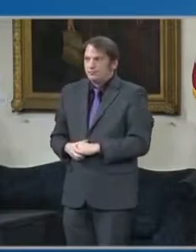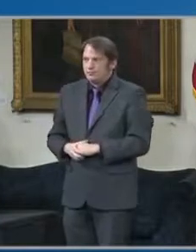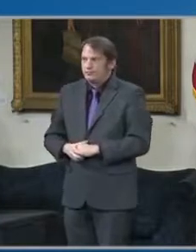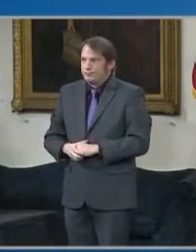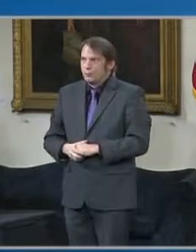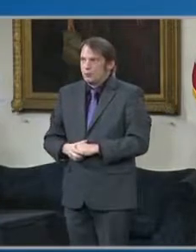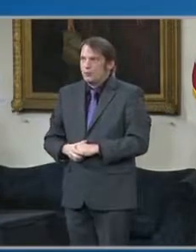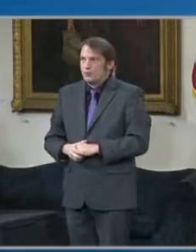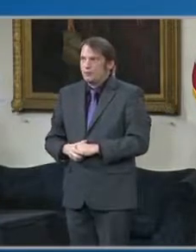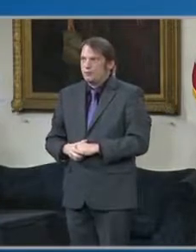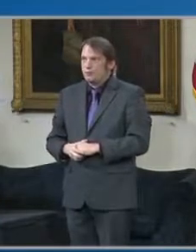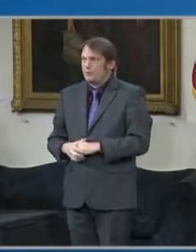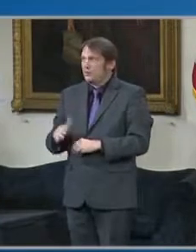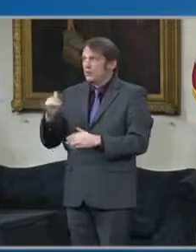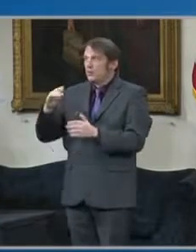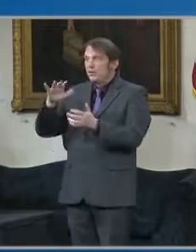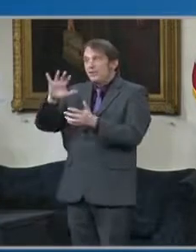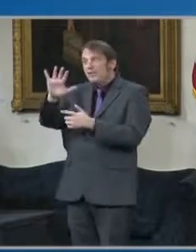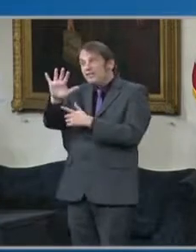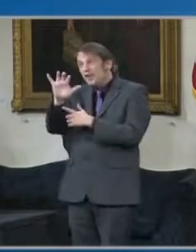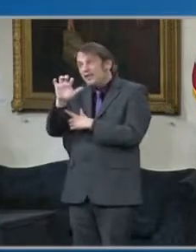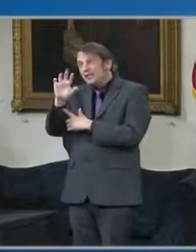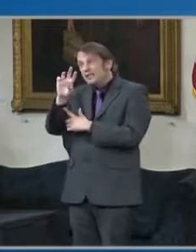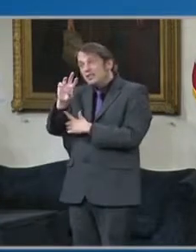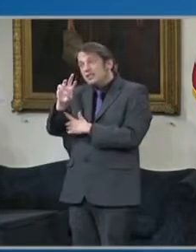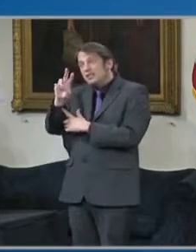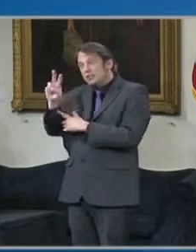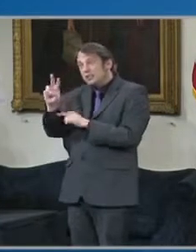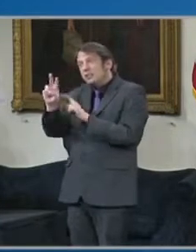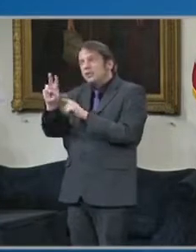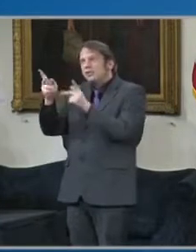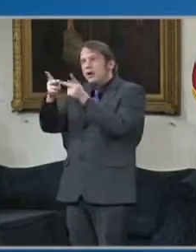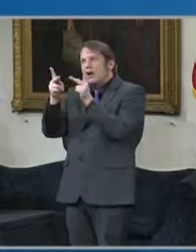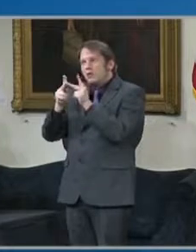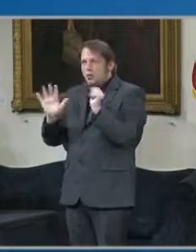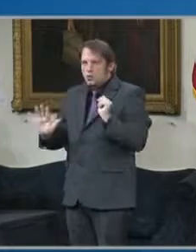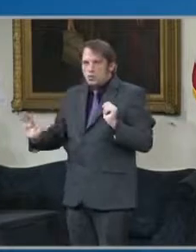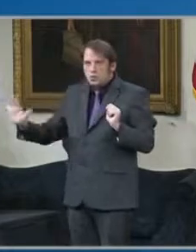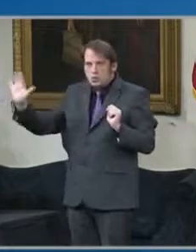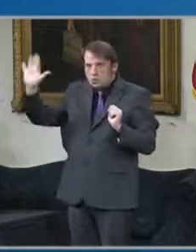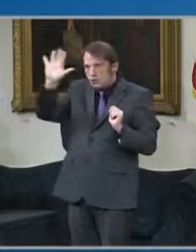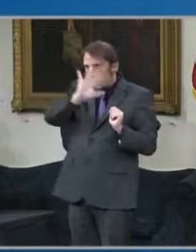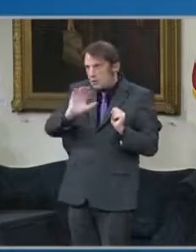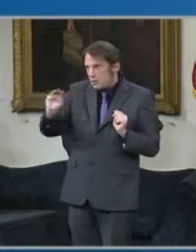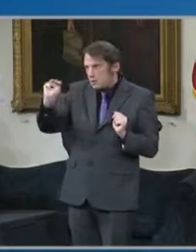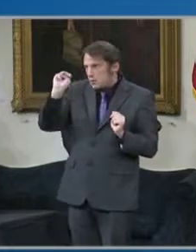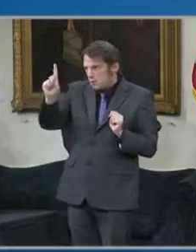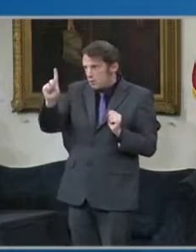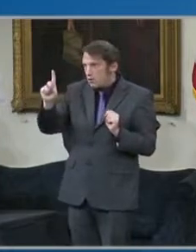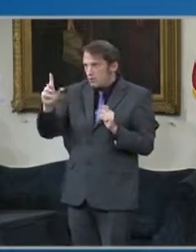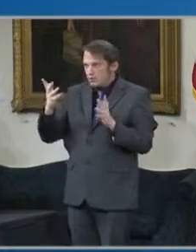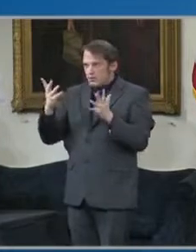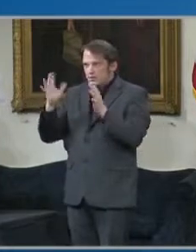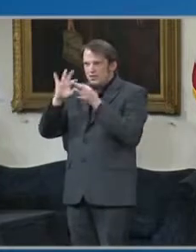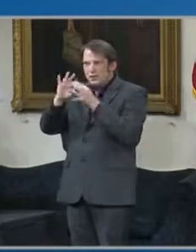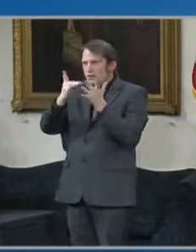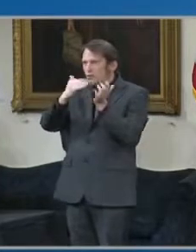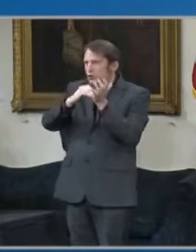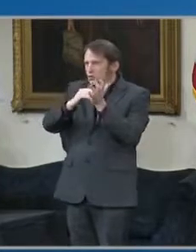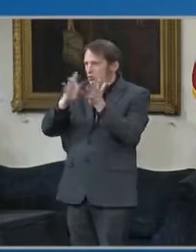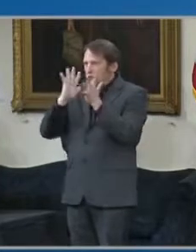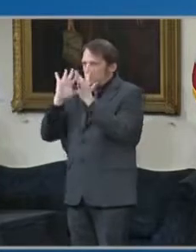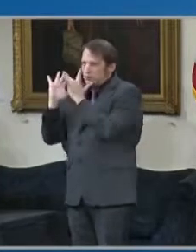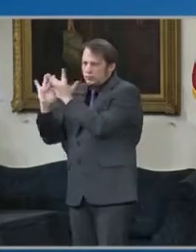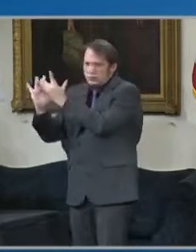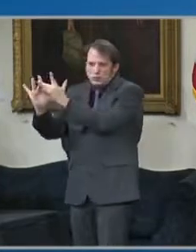562 sites across the state that are organized under the Department of Health and Secretary Schrader who stand at the ready and have stood at the